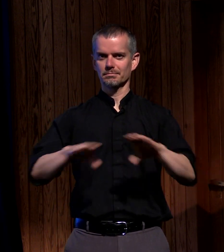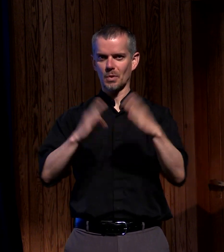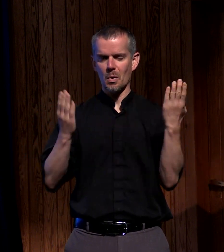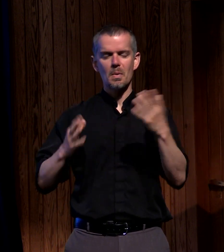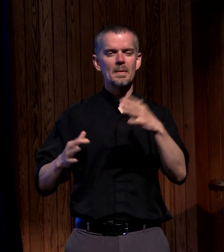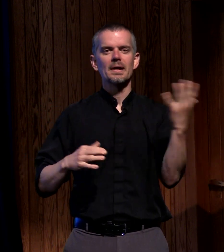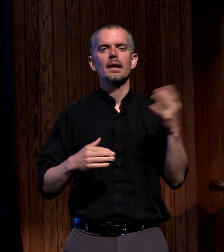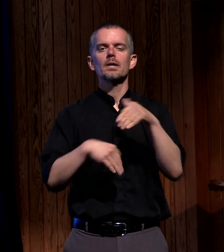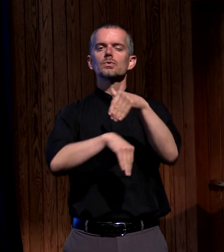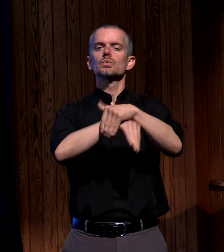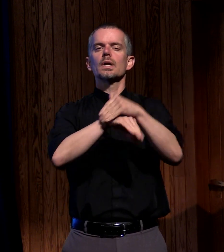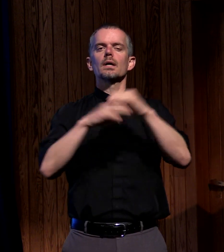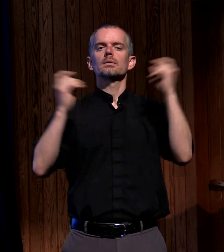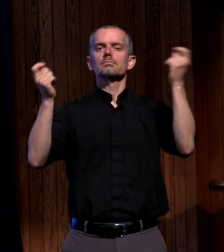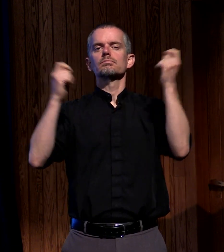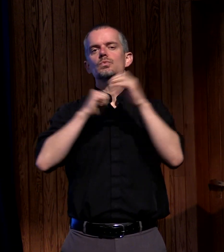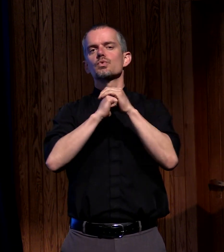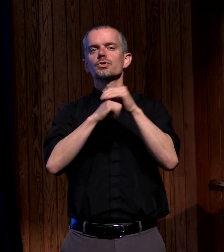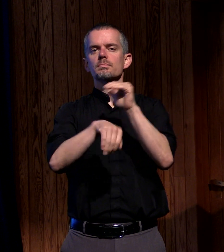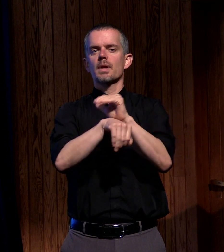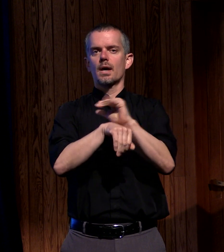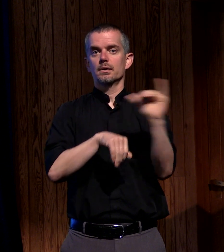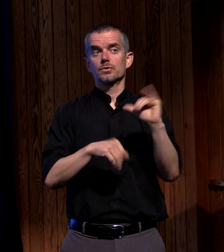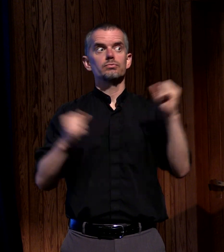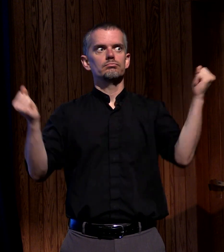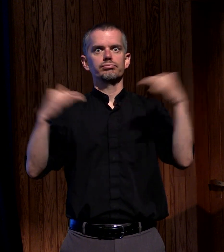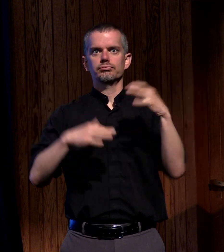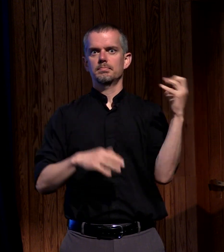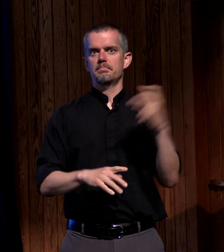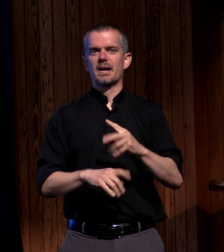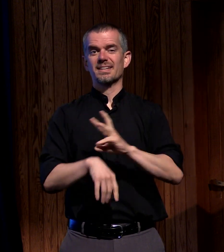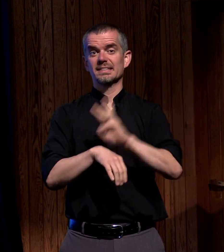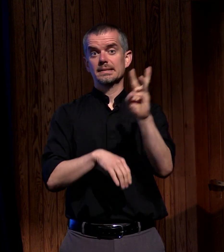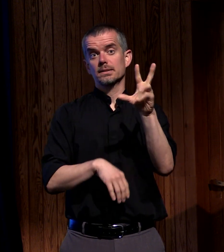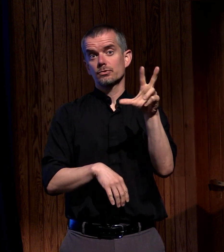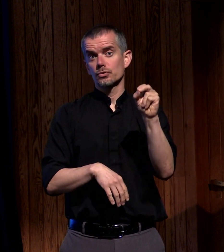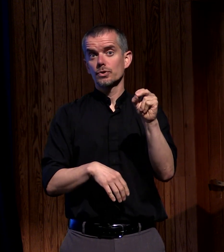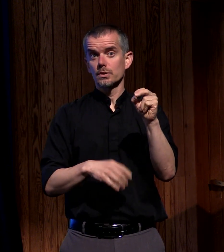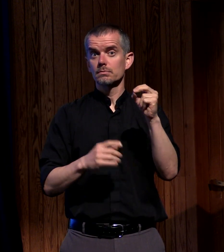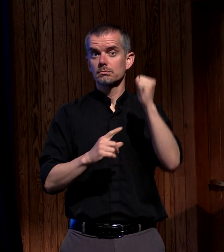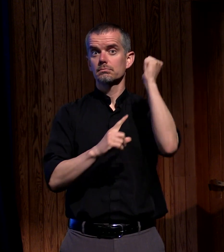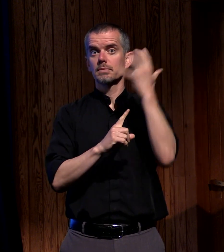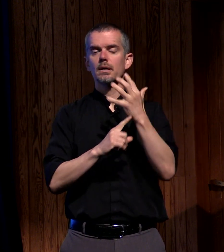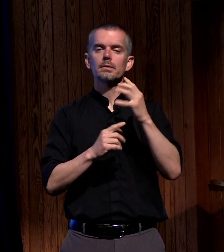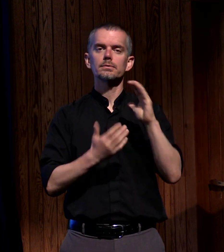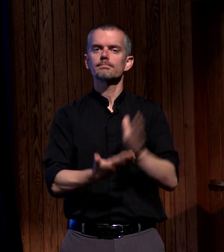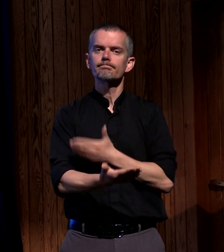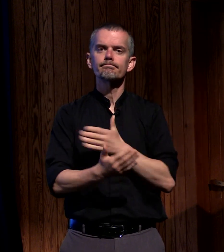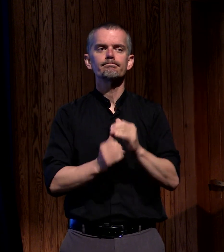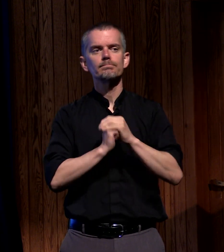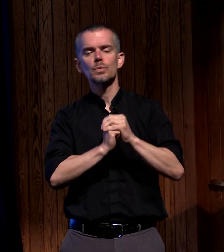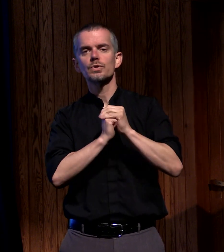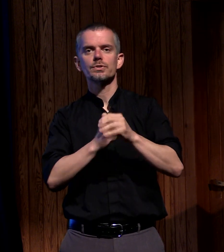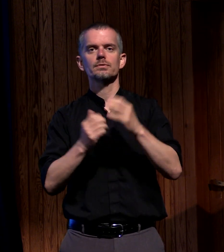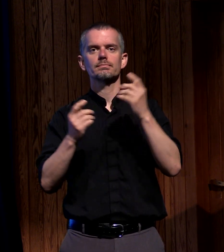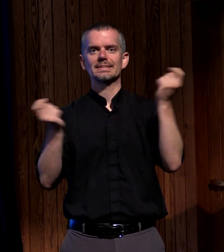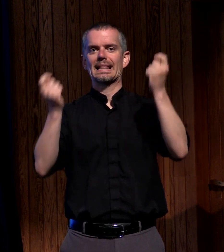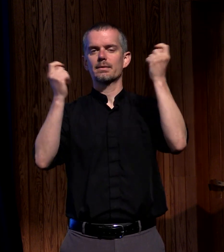tonight we'll have a Pentecost worship night I want to invite you back to join us at 6 30 for a time of just celebrating the gift of the Holy Spirit